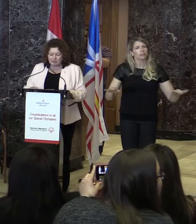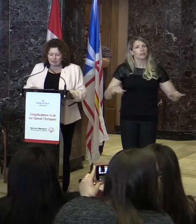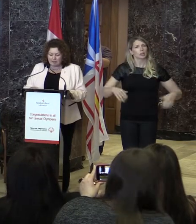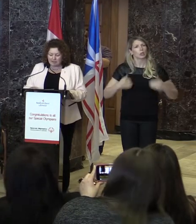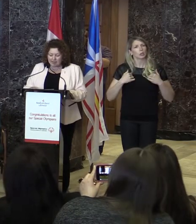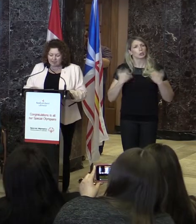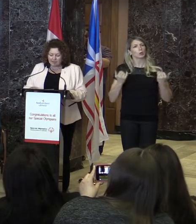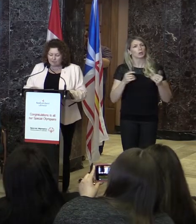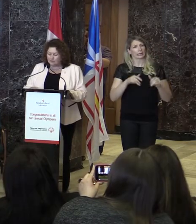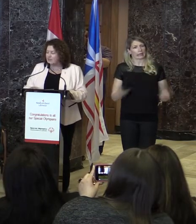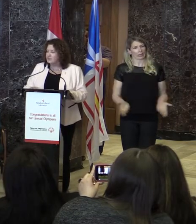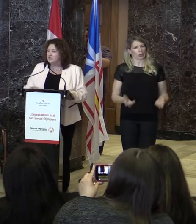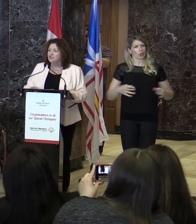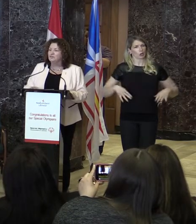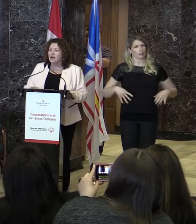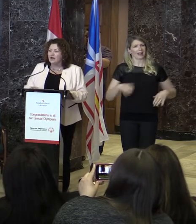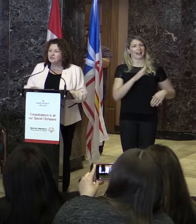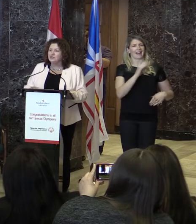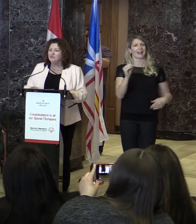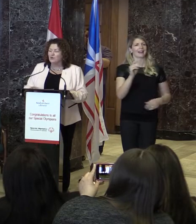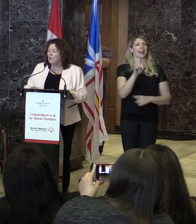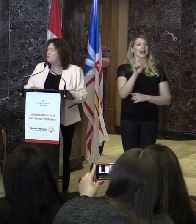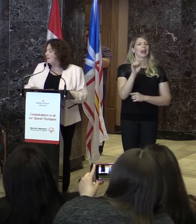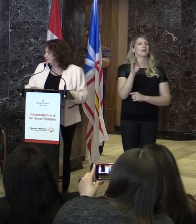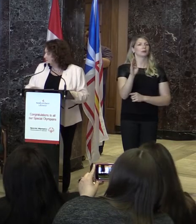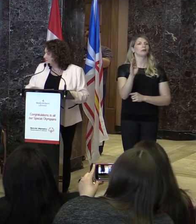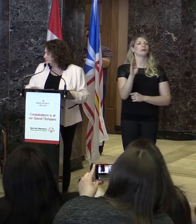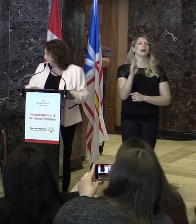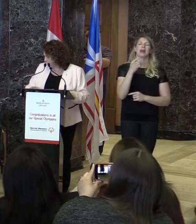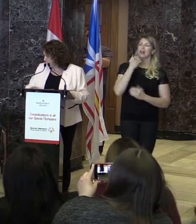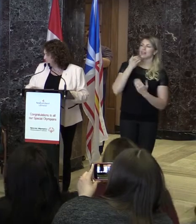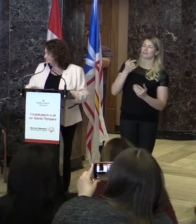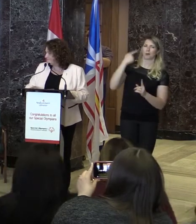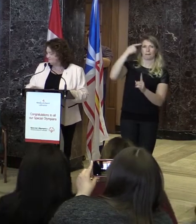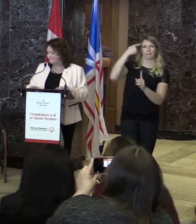Thank you for being such positive role models.